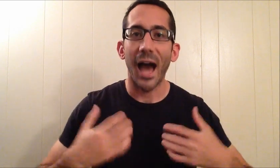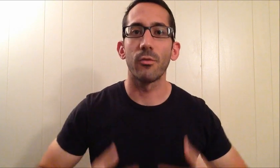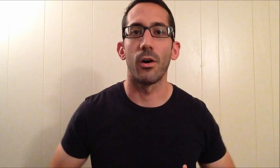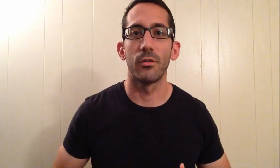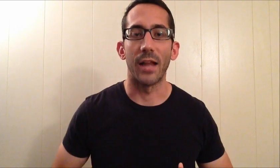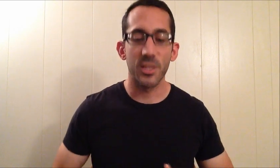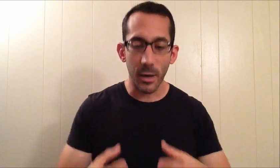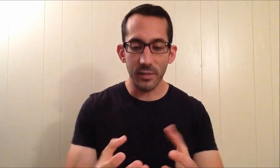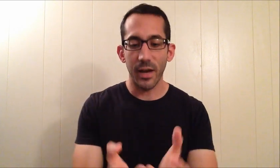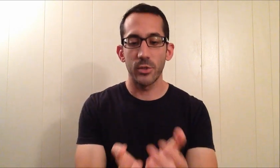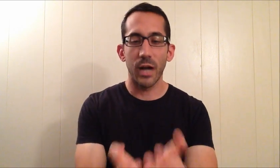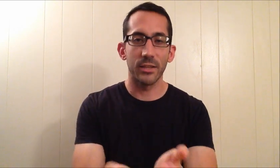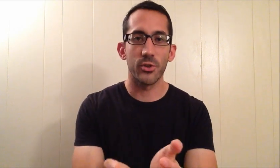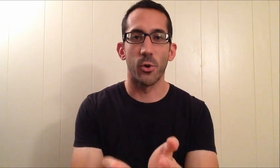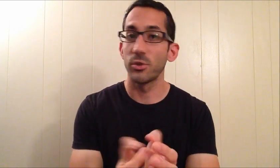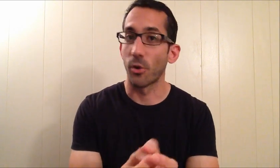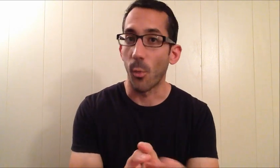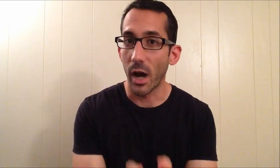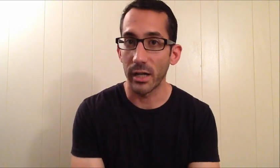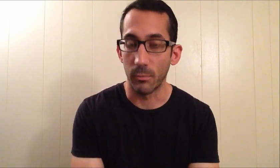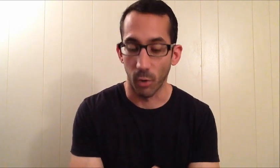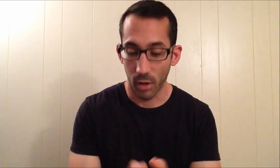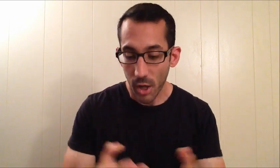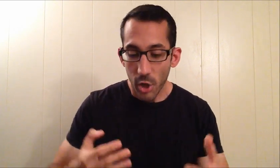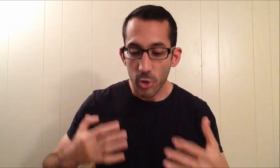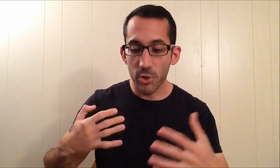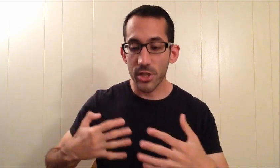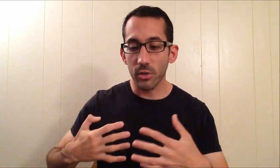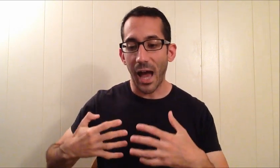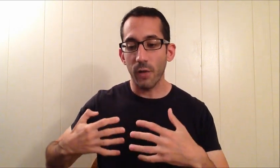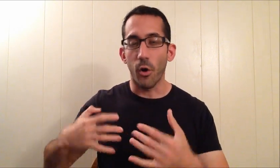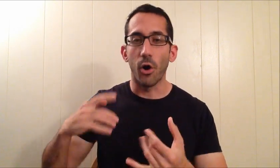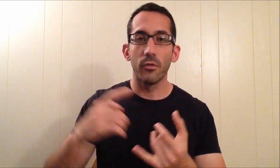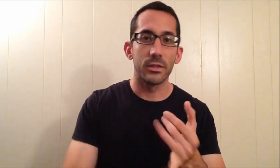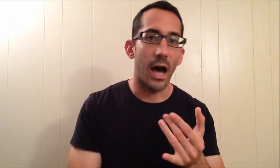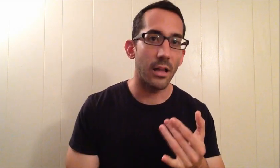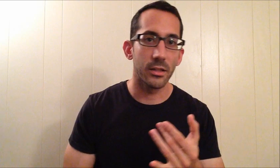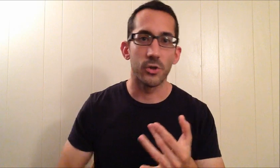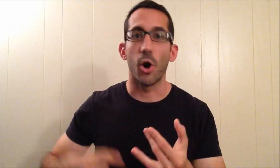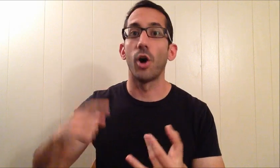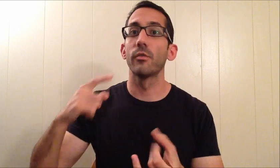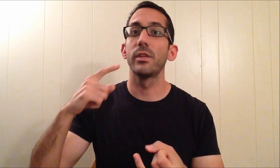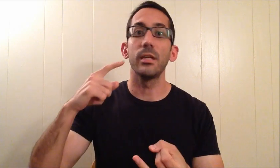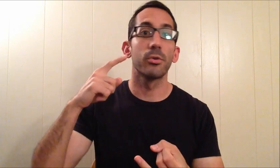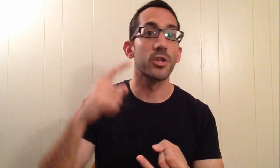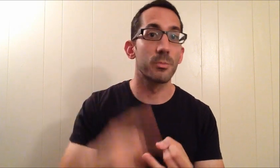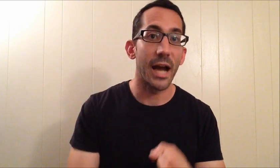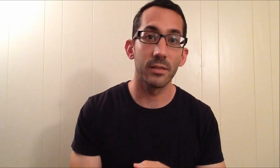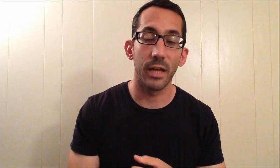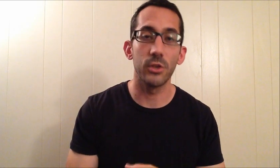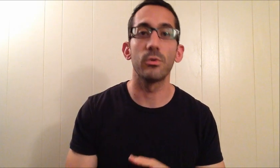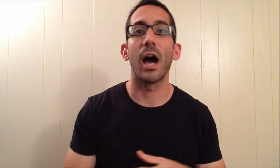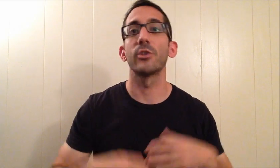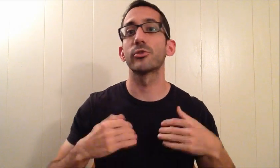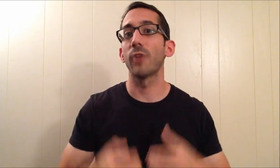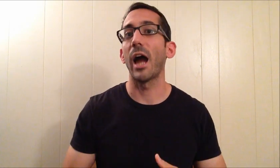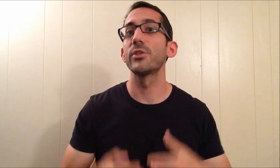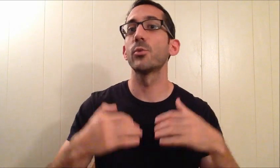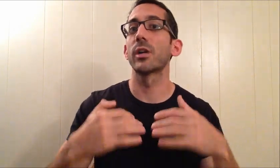have all of that. Despite the fact that got this goal and you don't want it anymore, you still have all the knowledge, all of the perspective that you got trying to